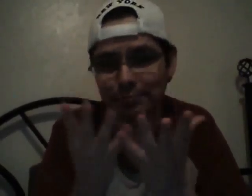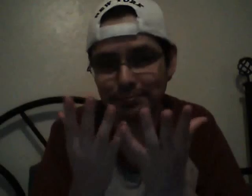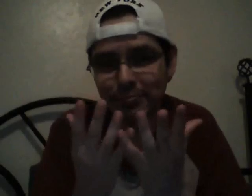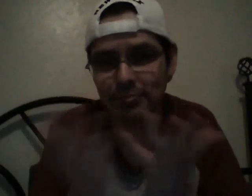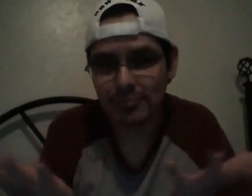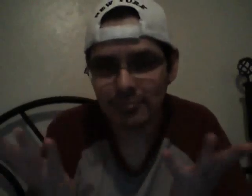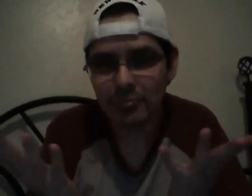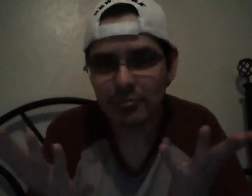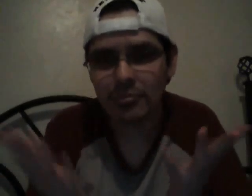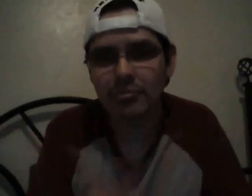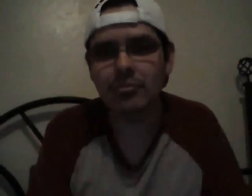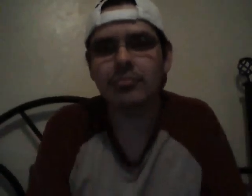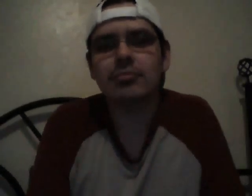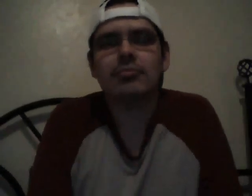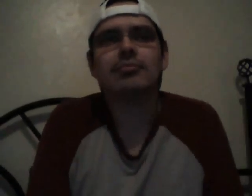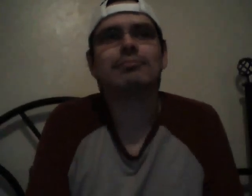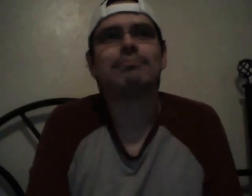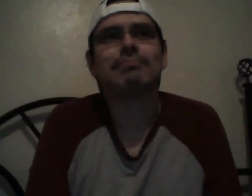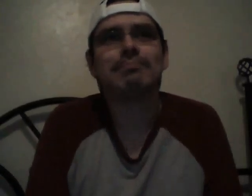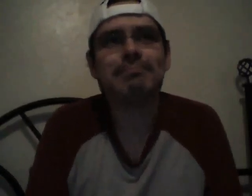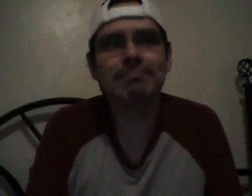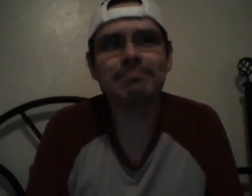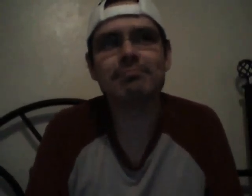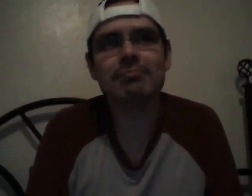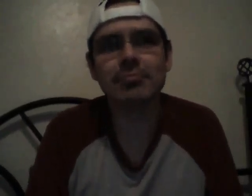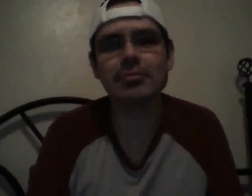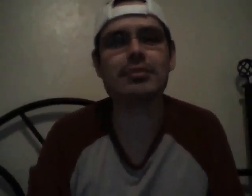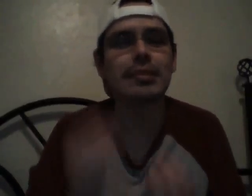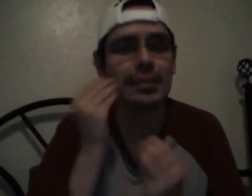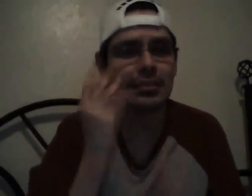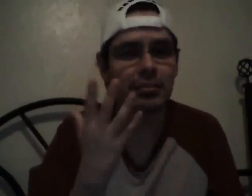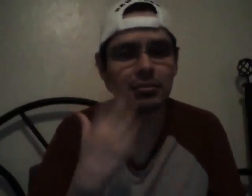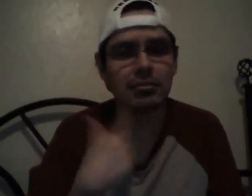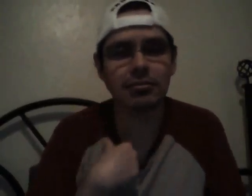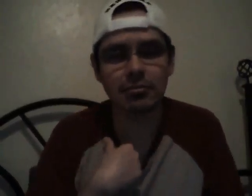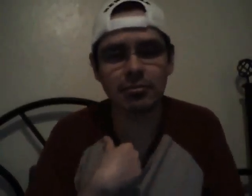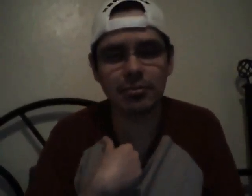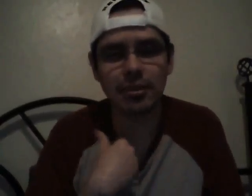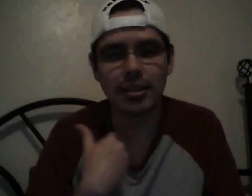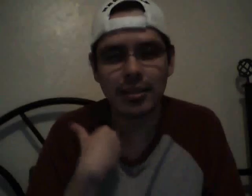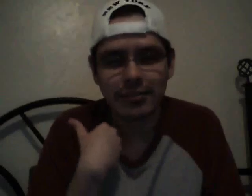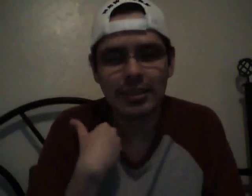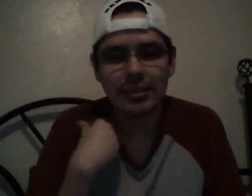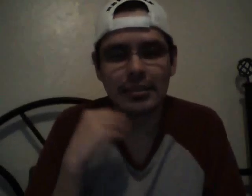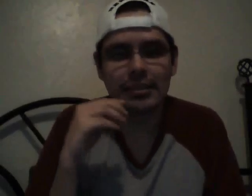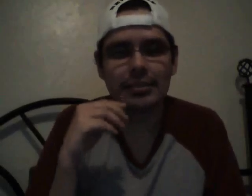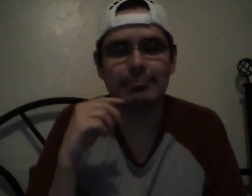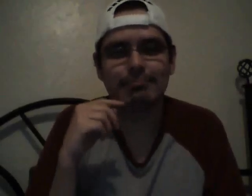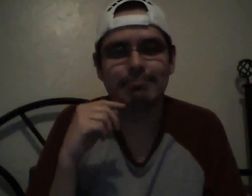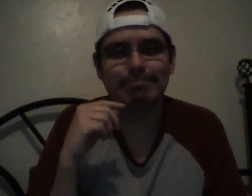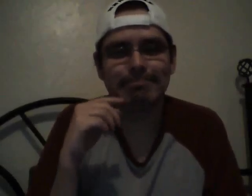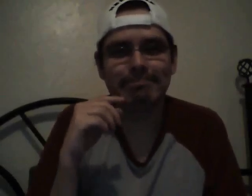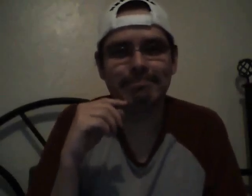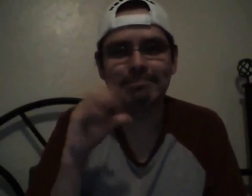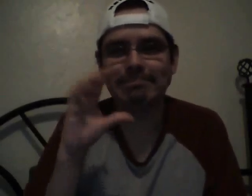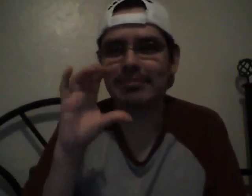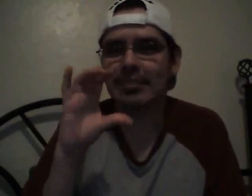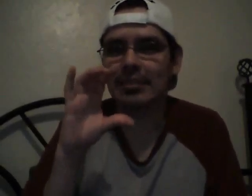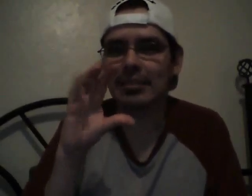then being able to buy $50 worth of merchandise at Walmart and spend $40 at the Gap? Your secret shopper duties also